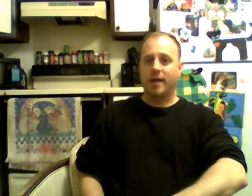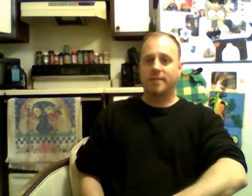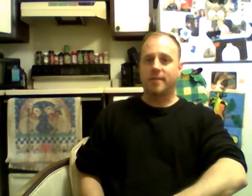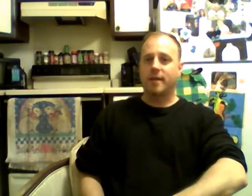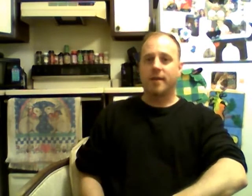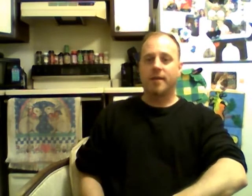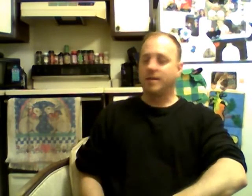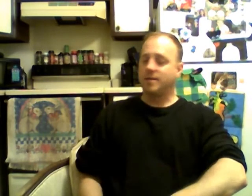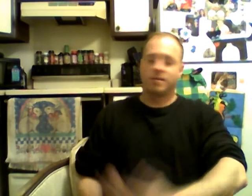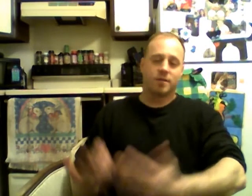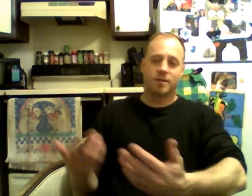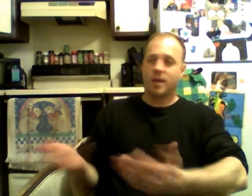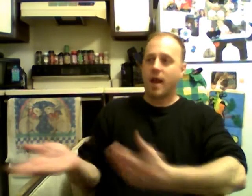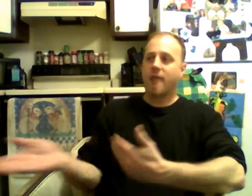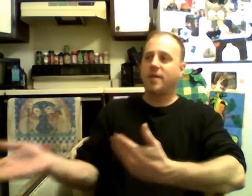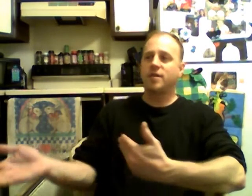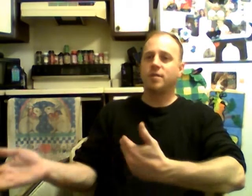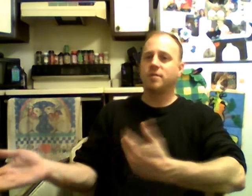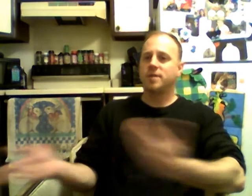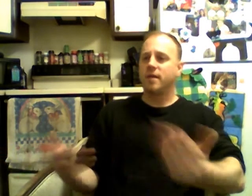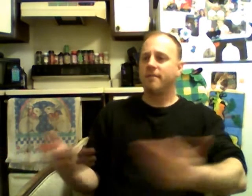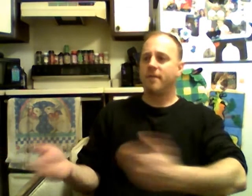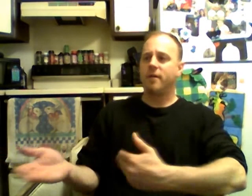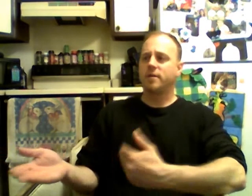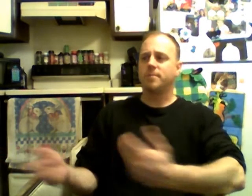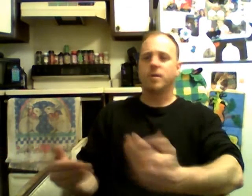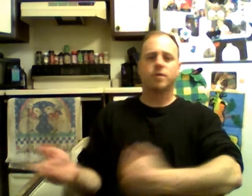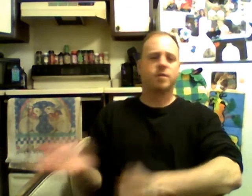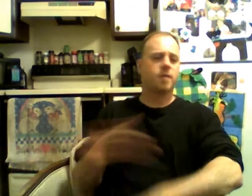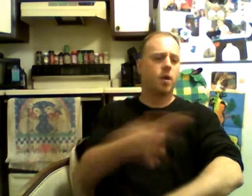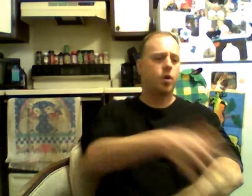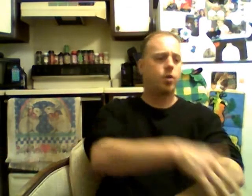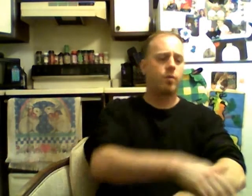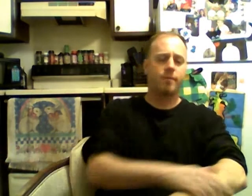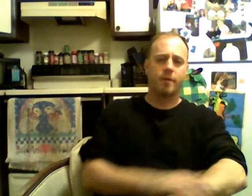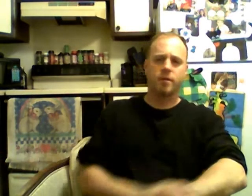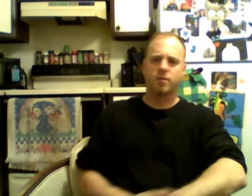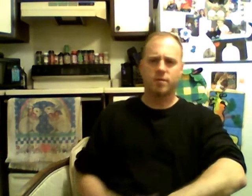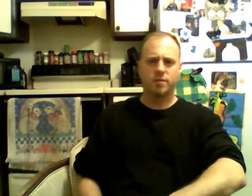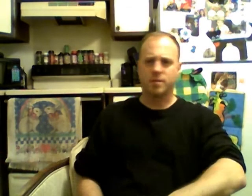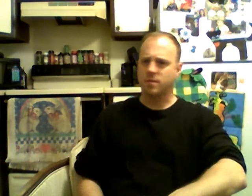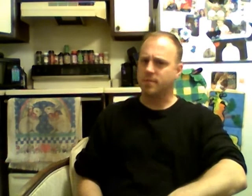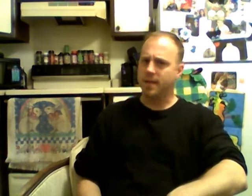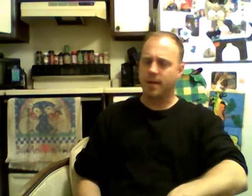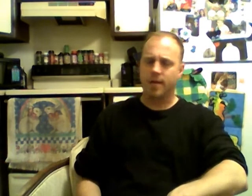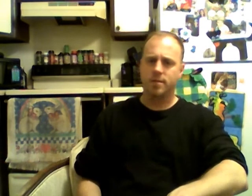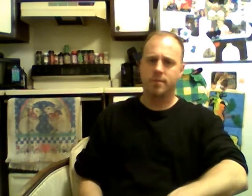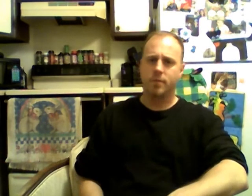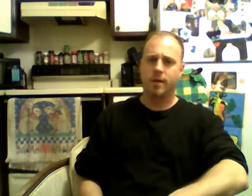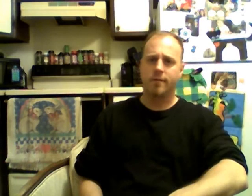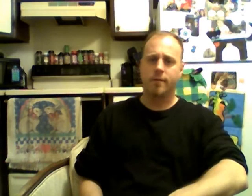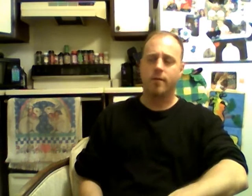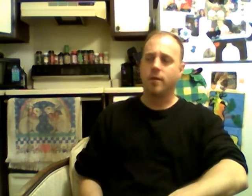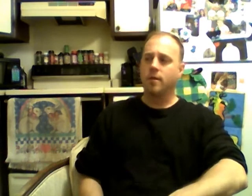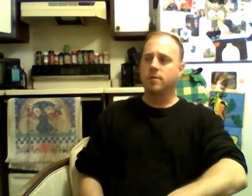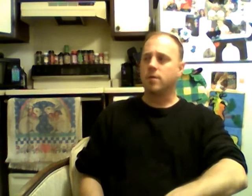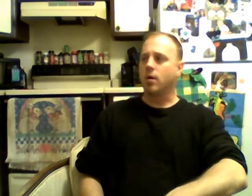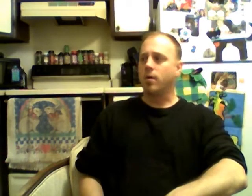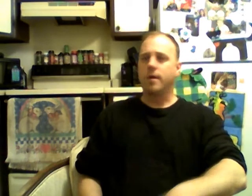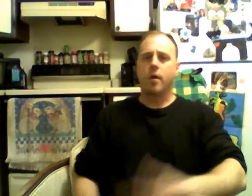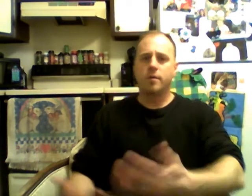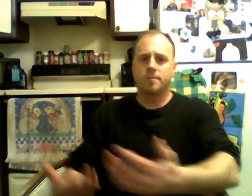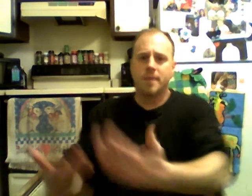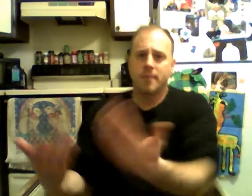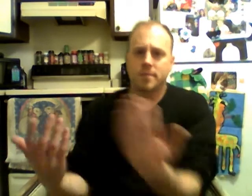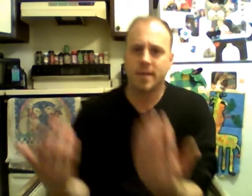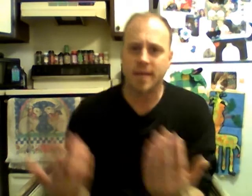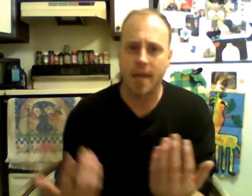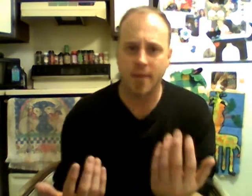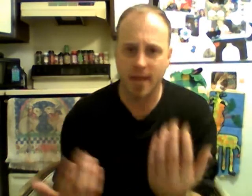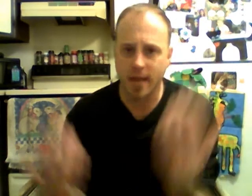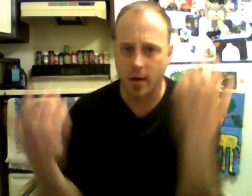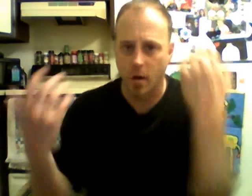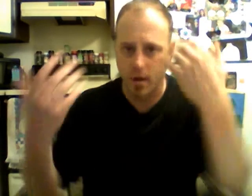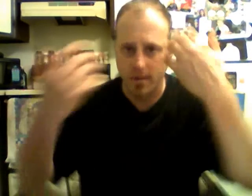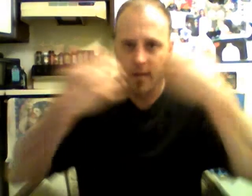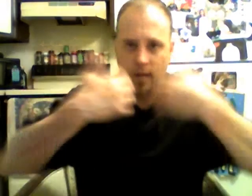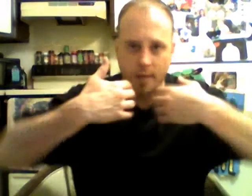just and i think she was there first but she said no you were first so she's just being nice to me whatever and so you know maybe it's my time of need you know i'm